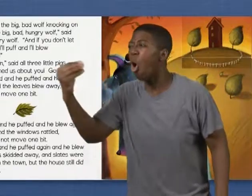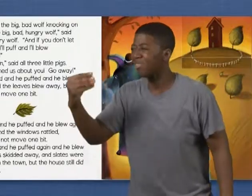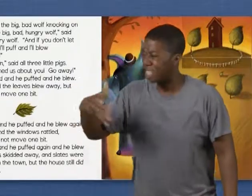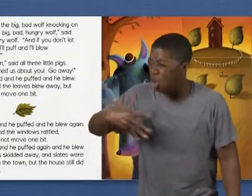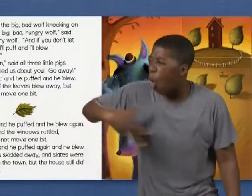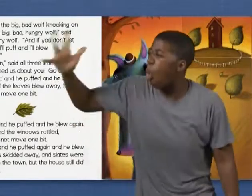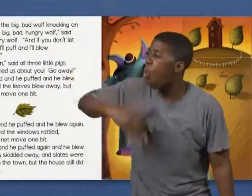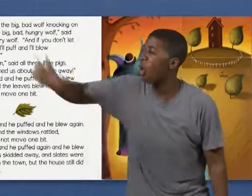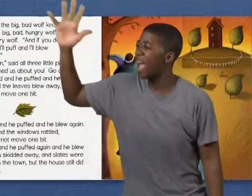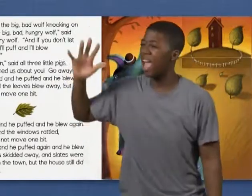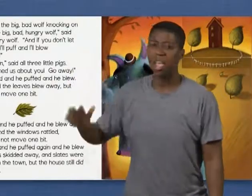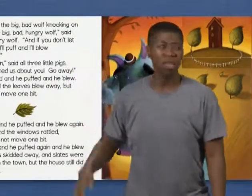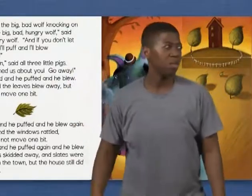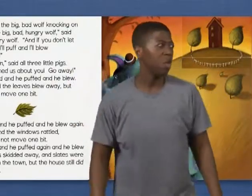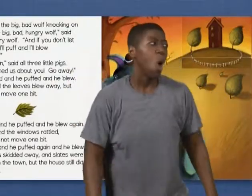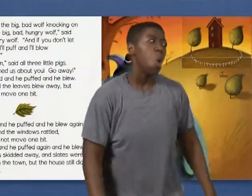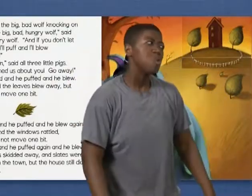about you. Go away.